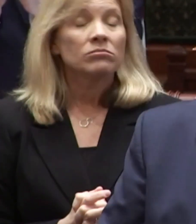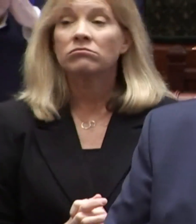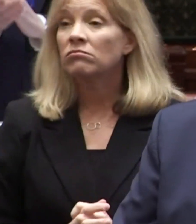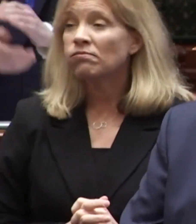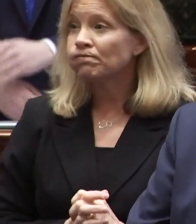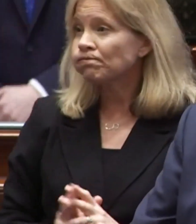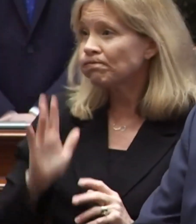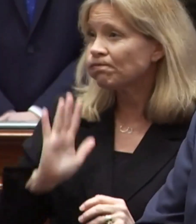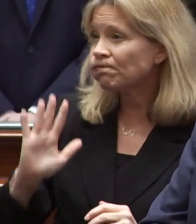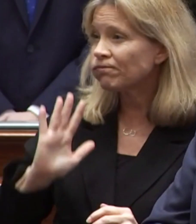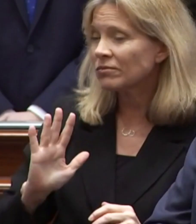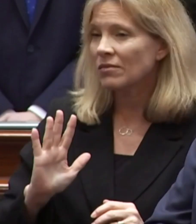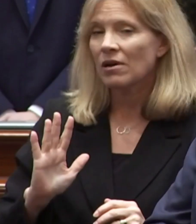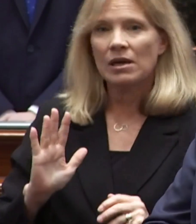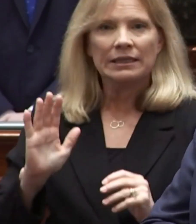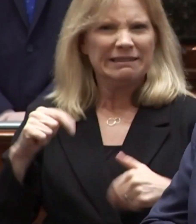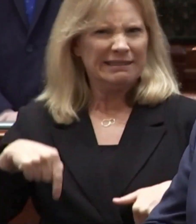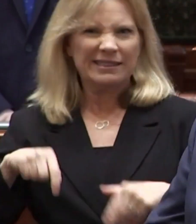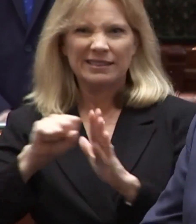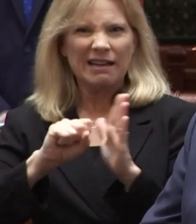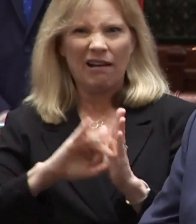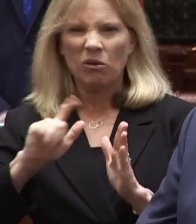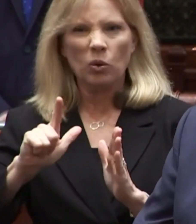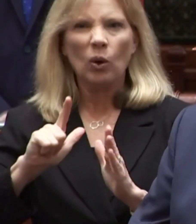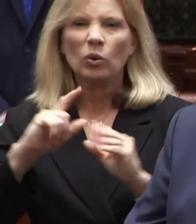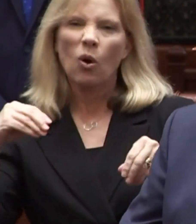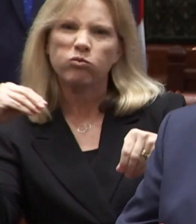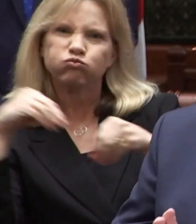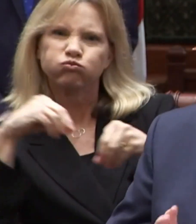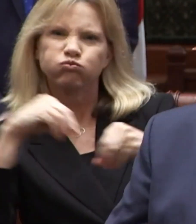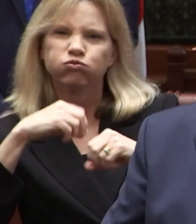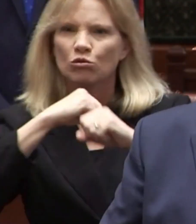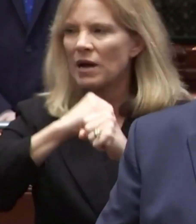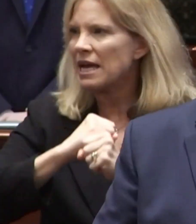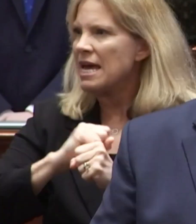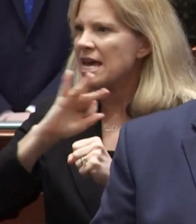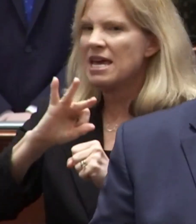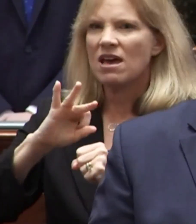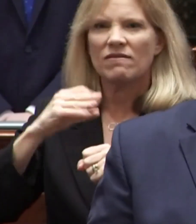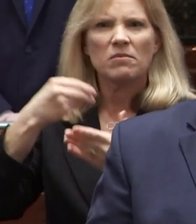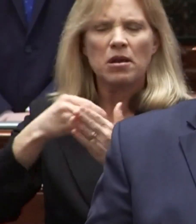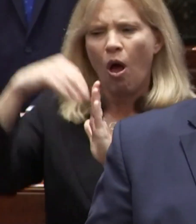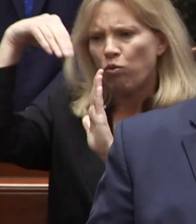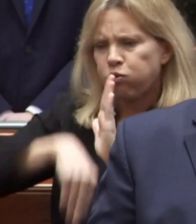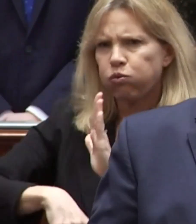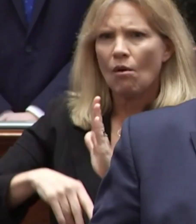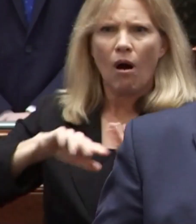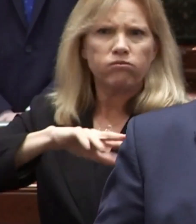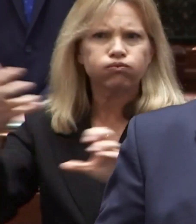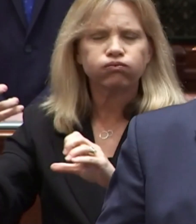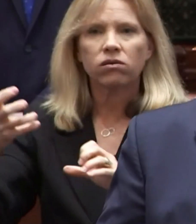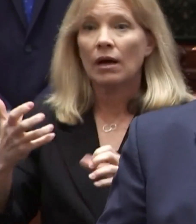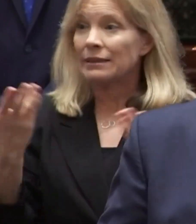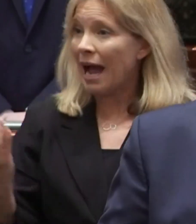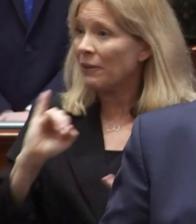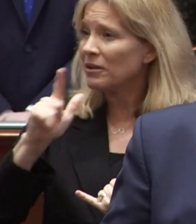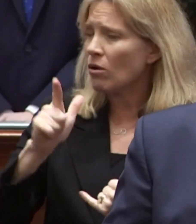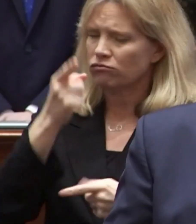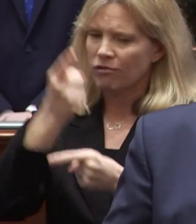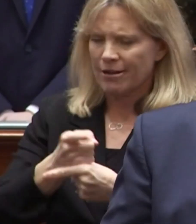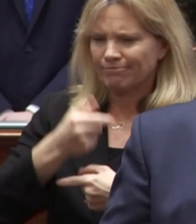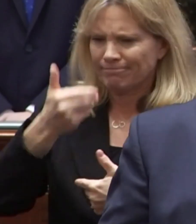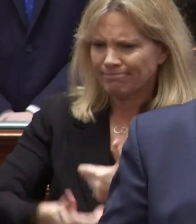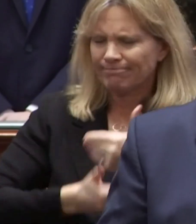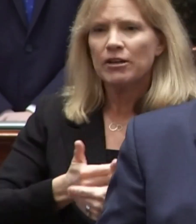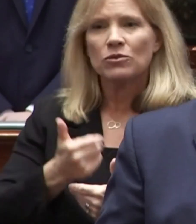What was once a state with no cushion to protect it in an economic downturn is now an Illinois on track